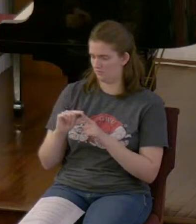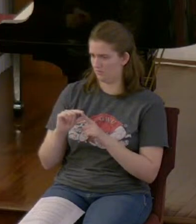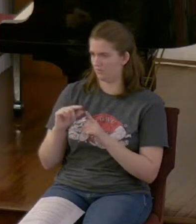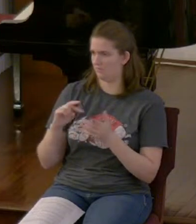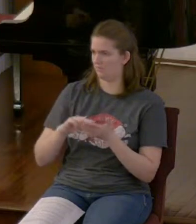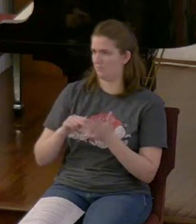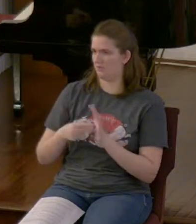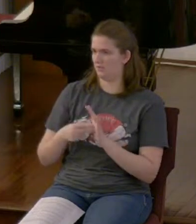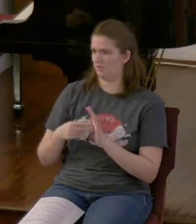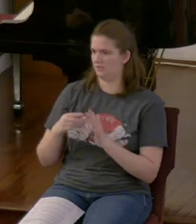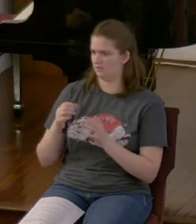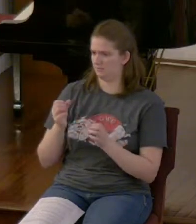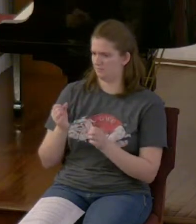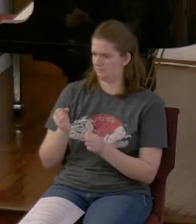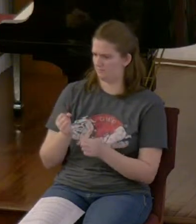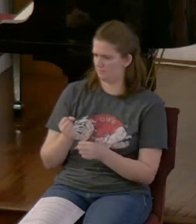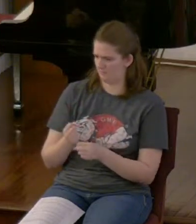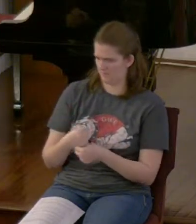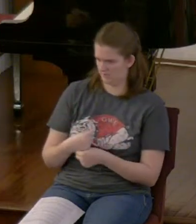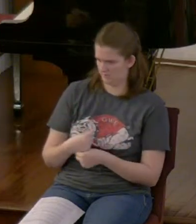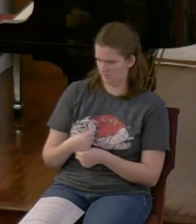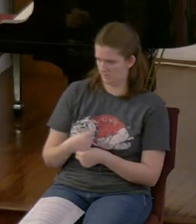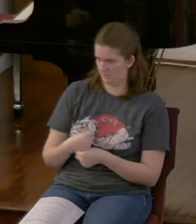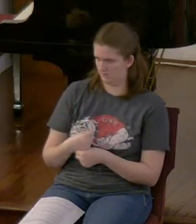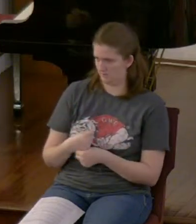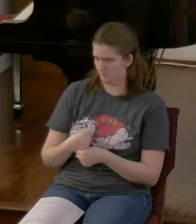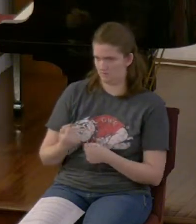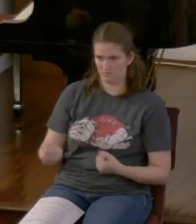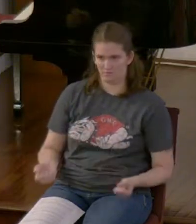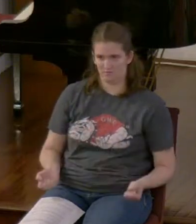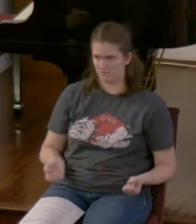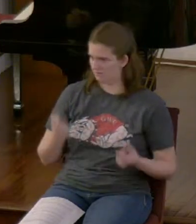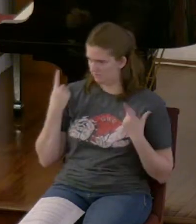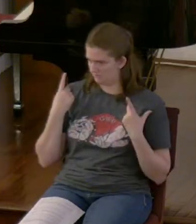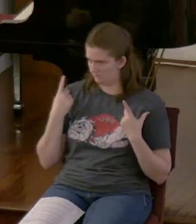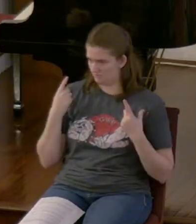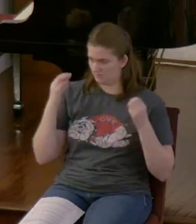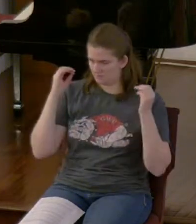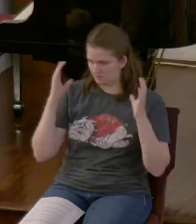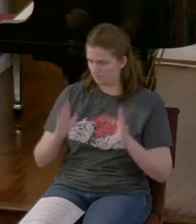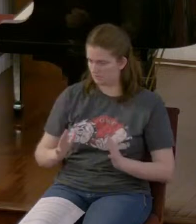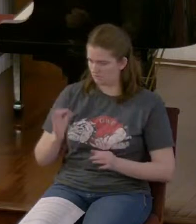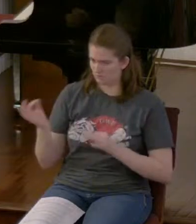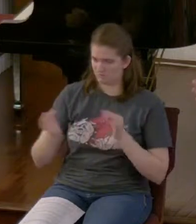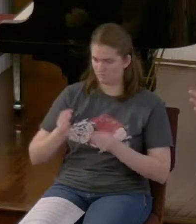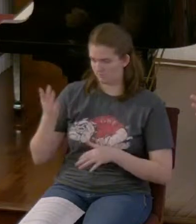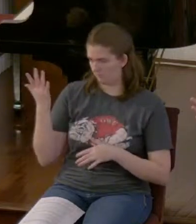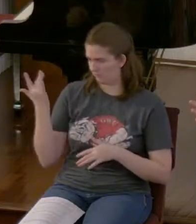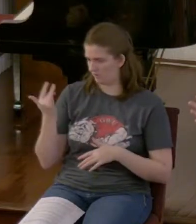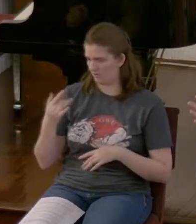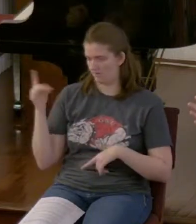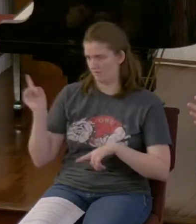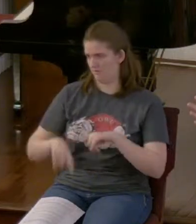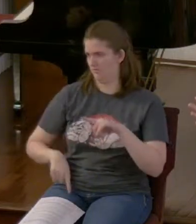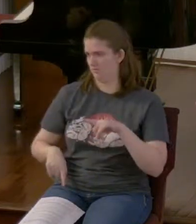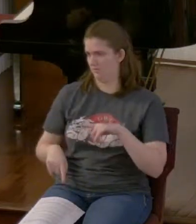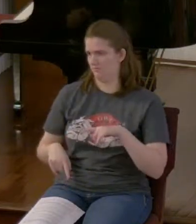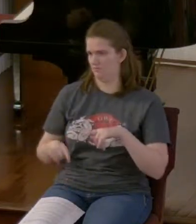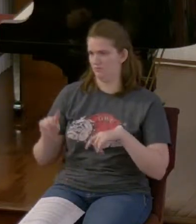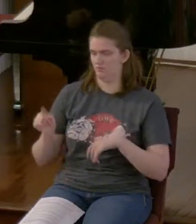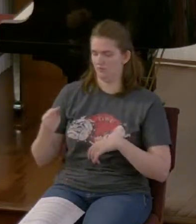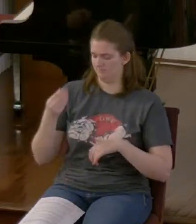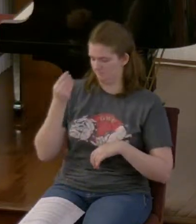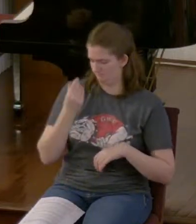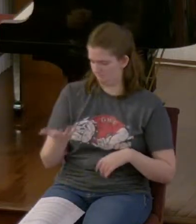I don't understand it the teacher can't explain why it's that way he just says it is okay